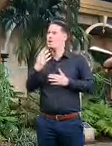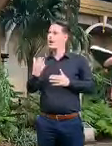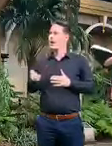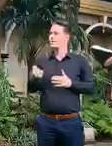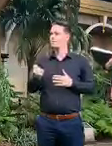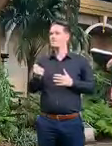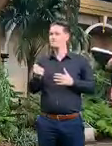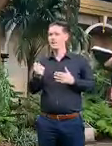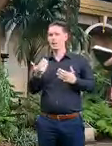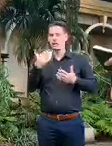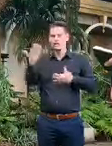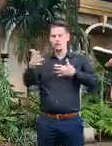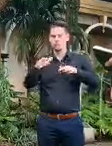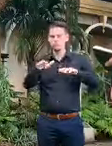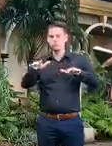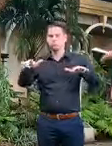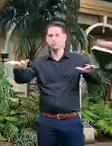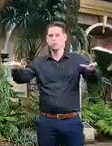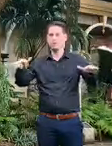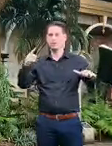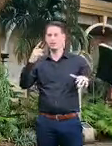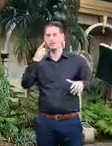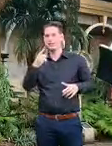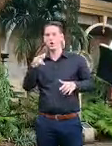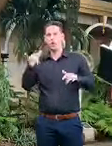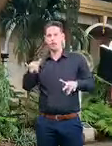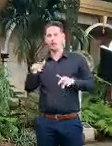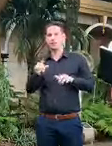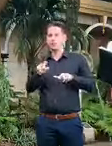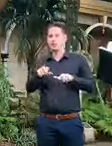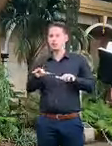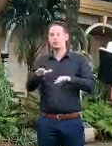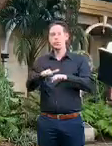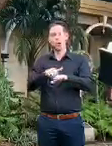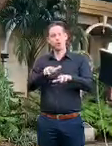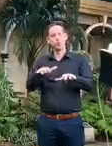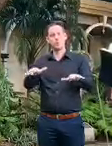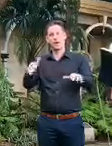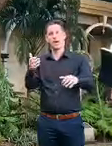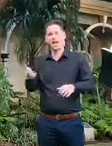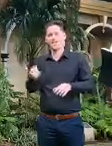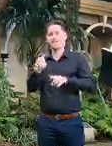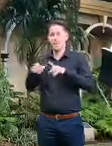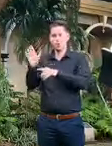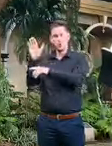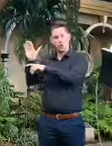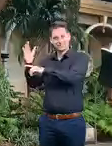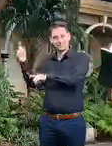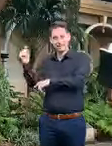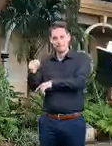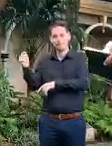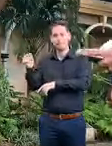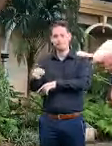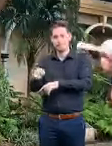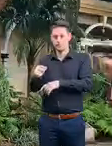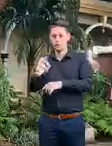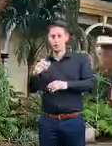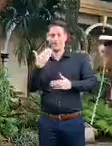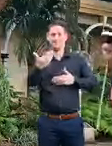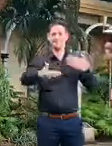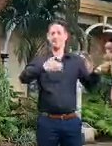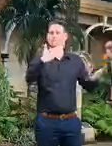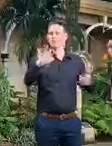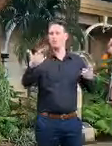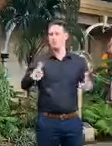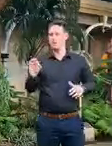transmission and we're not at that stage yet so most of ours i have been from overseas and let's also i